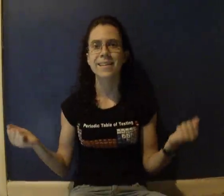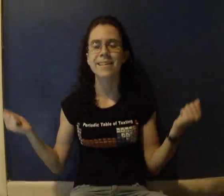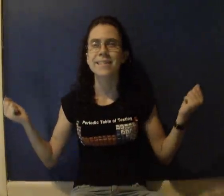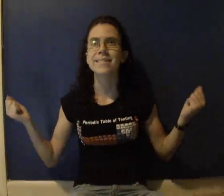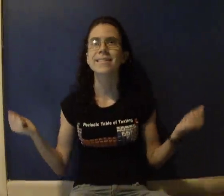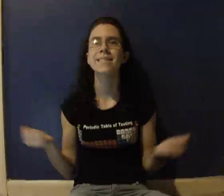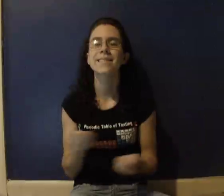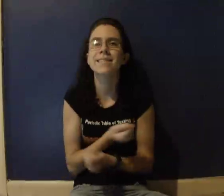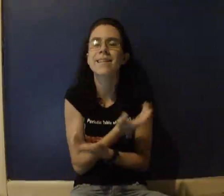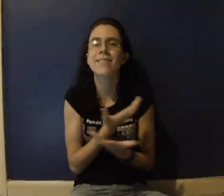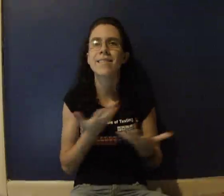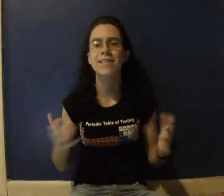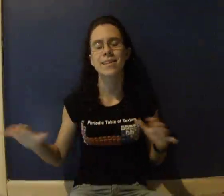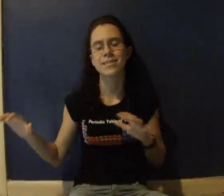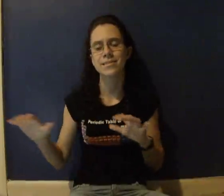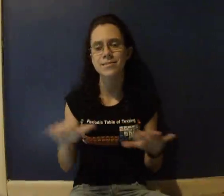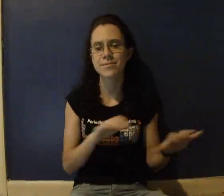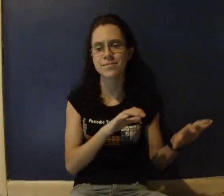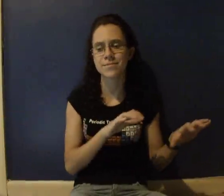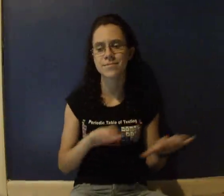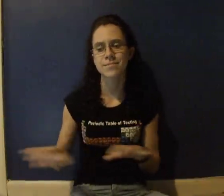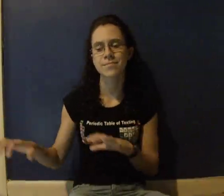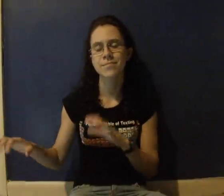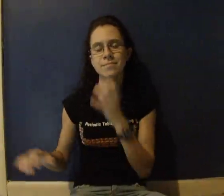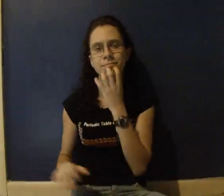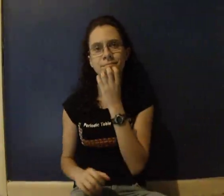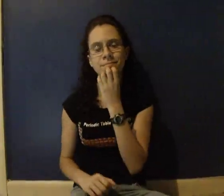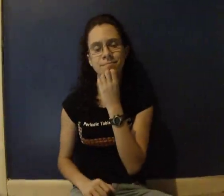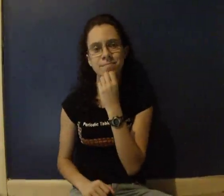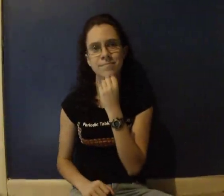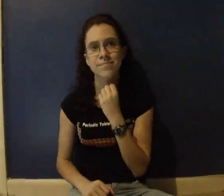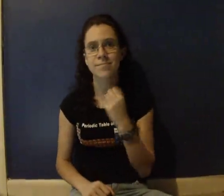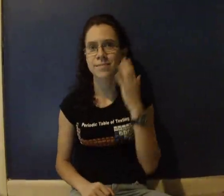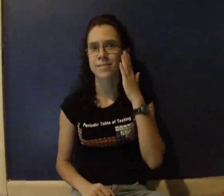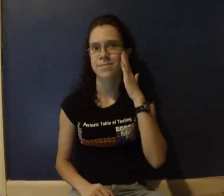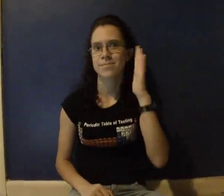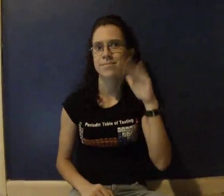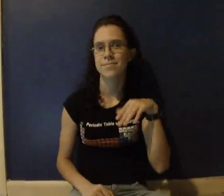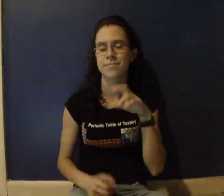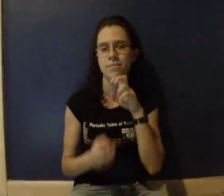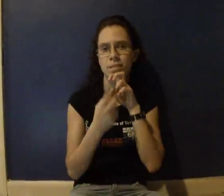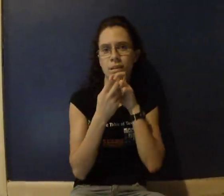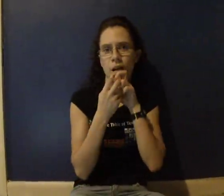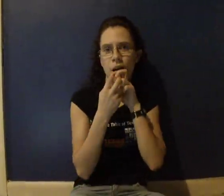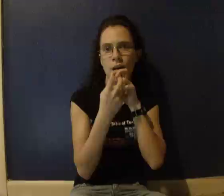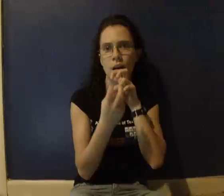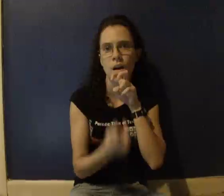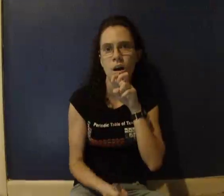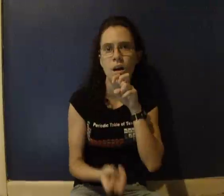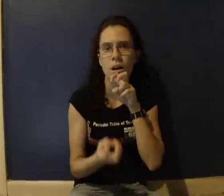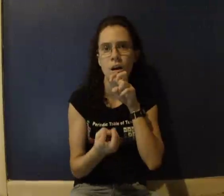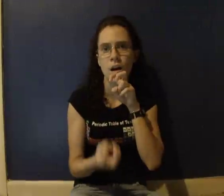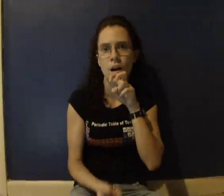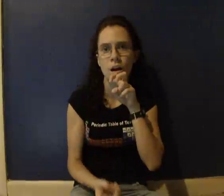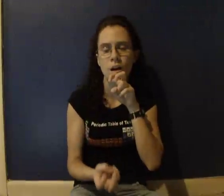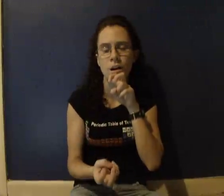Cause everything you do works right You know that it all takes over all the